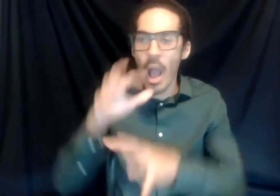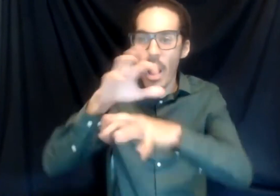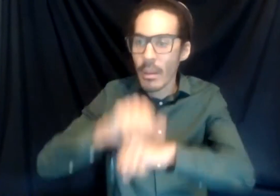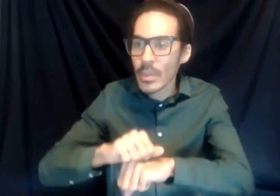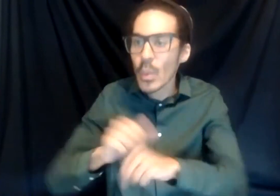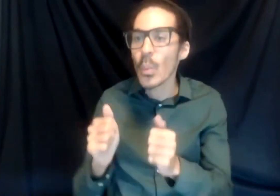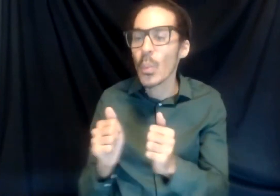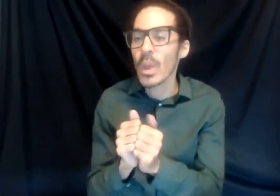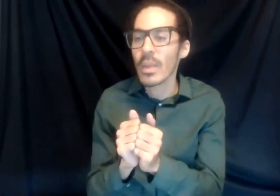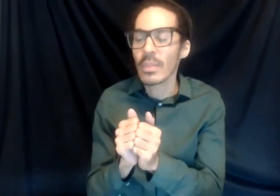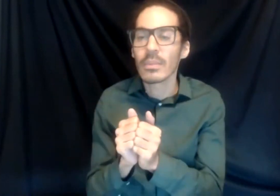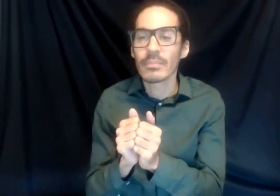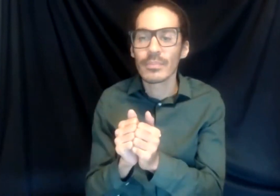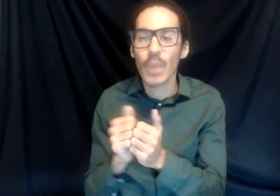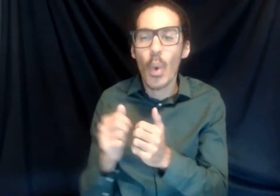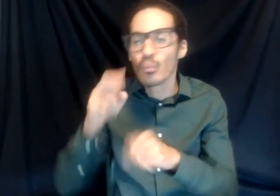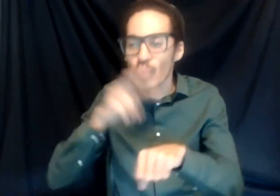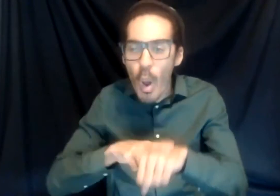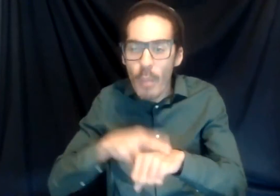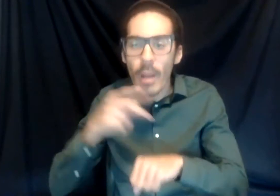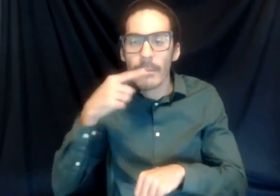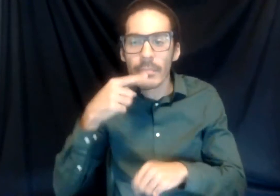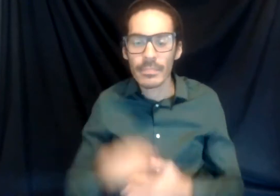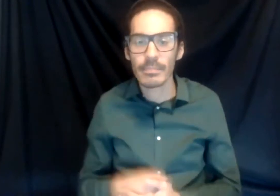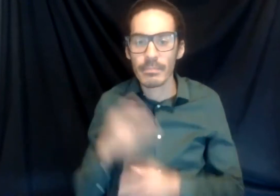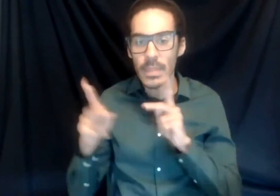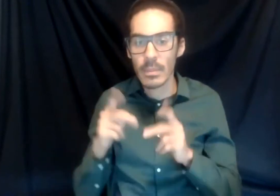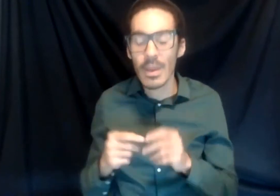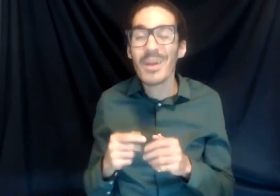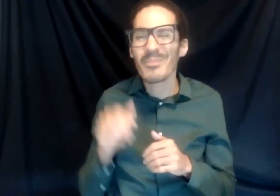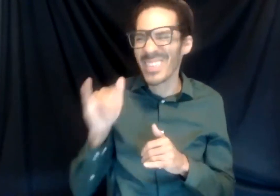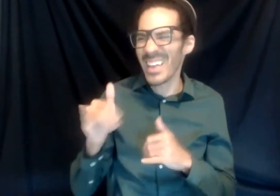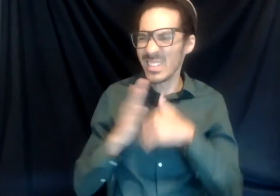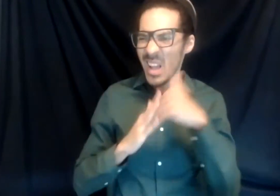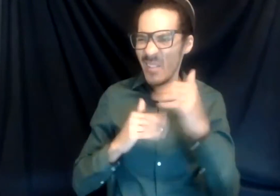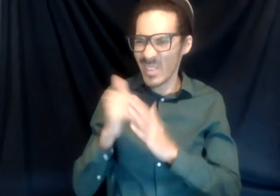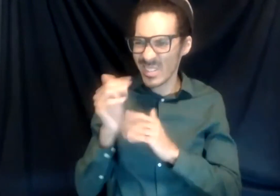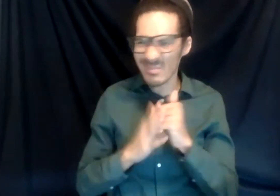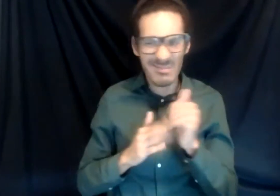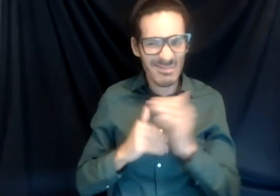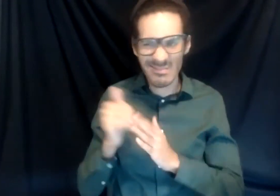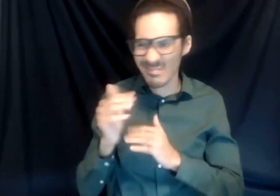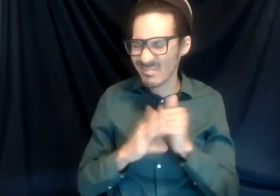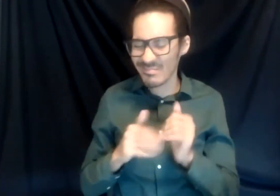hear. So getting out of a comfort zone is something that's a little bit scary for a lot of students, especially college students who are at the age of 18 to 21.